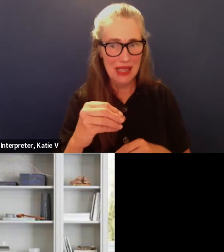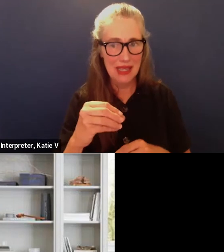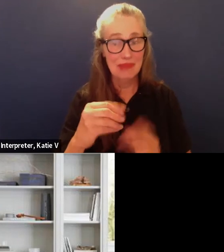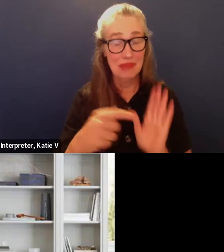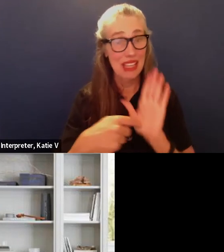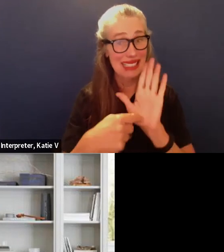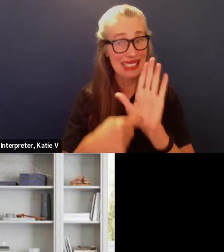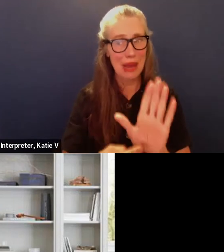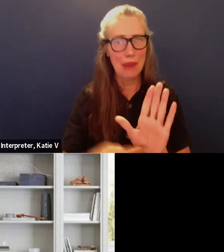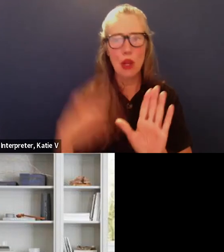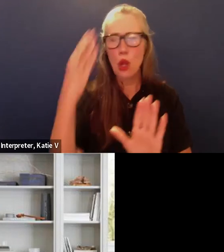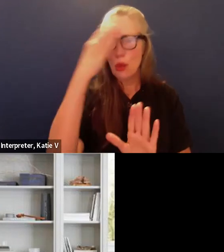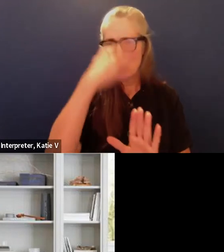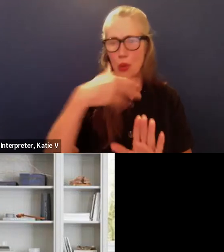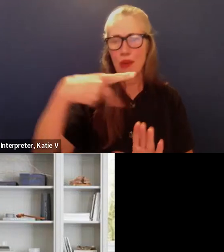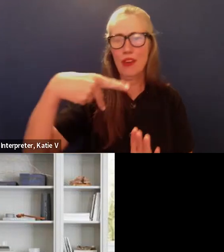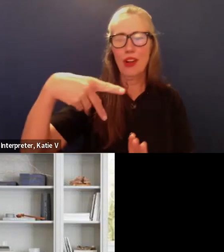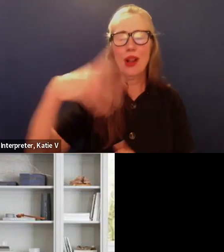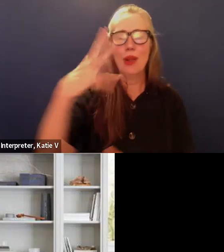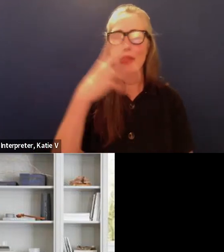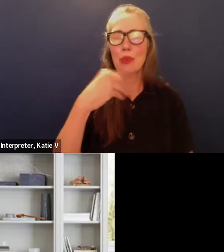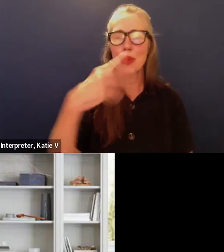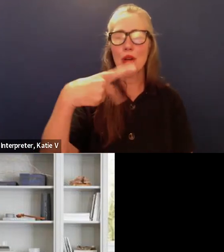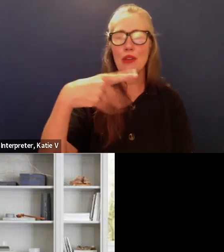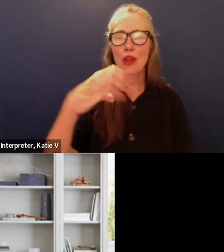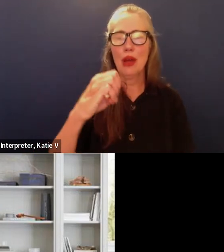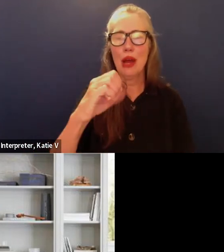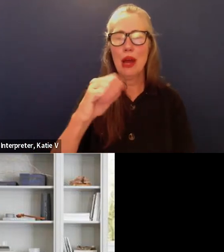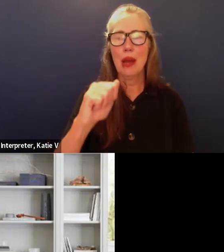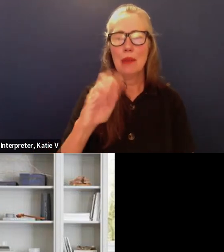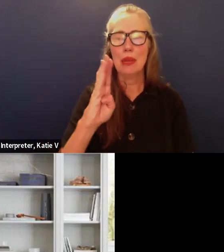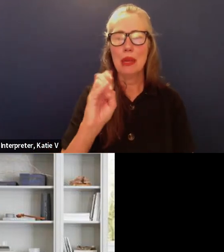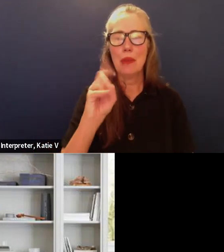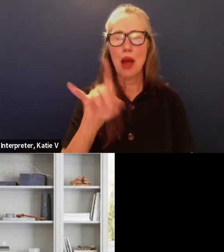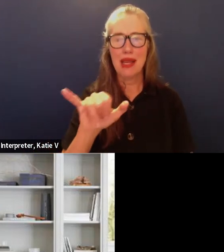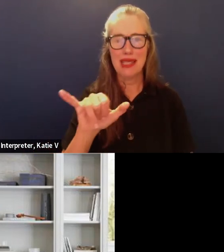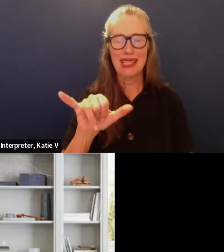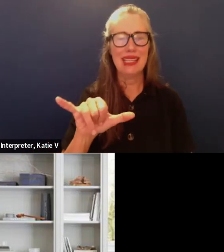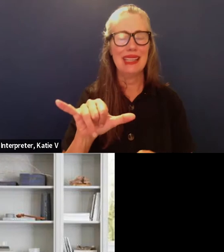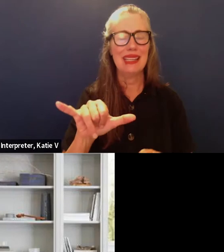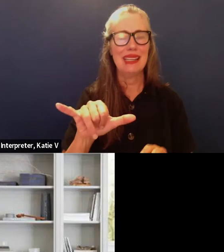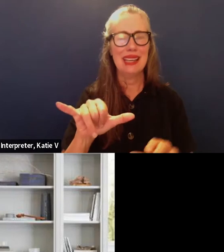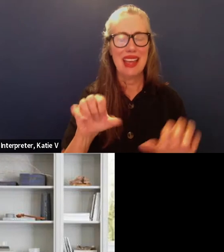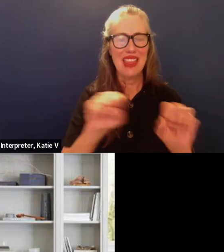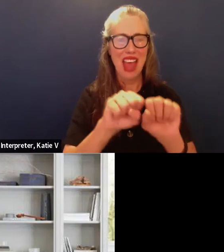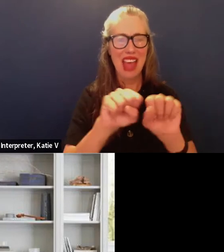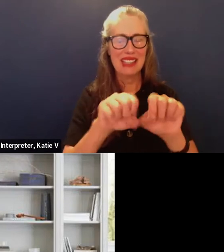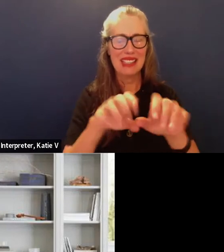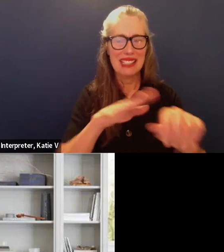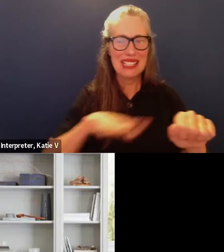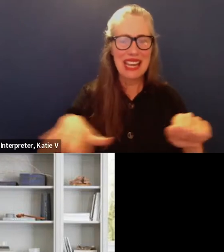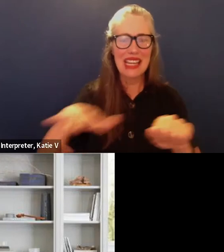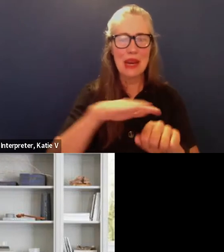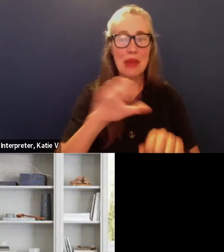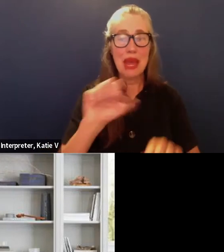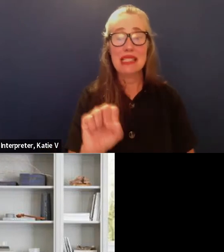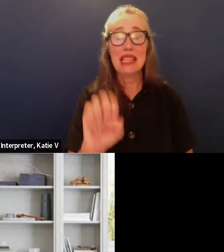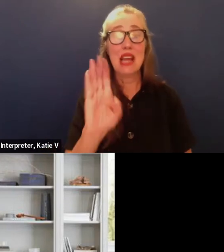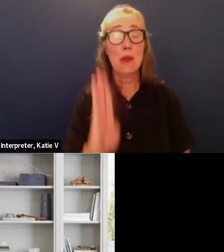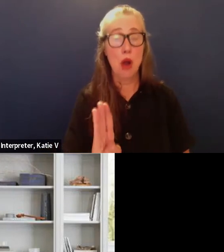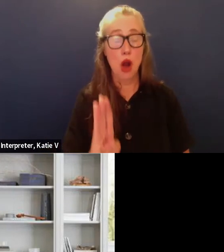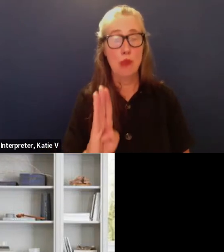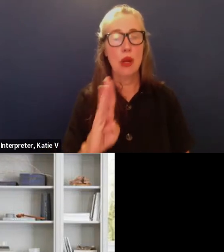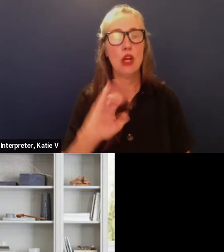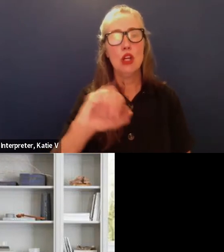beautiful peabody stadium and another case in point is the santa barbara junior high kitchen gym and multi